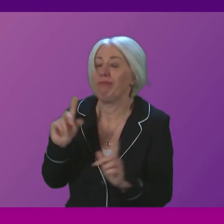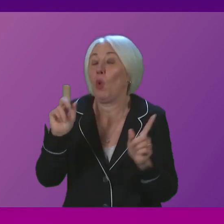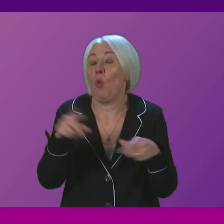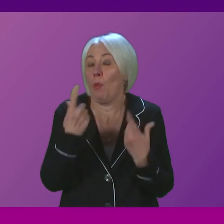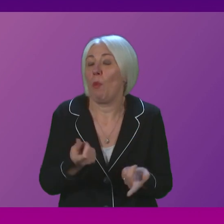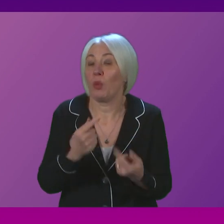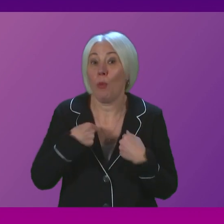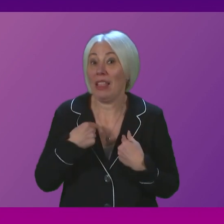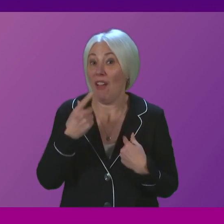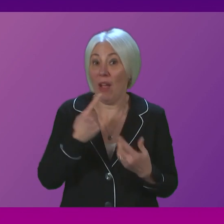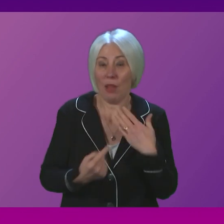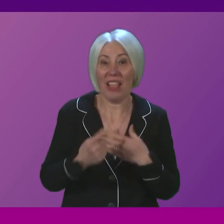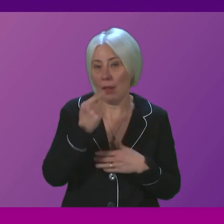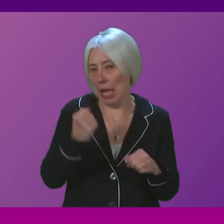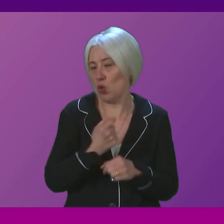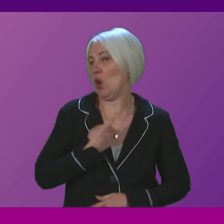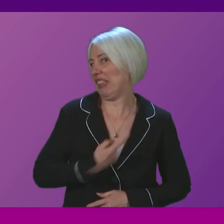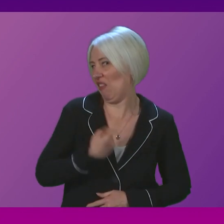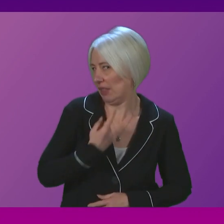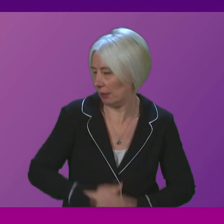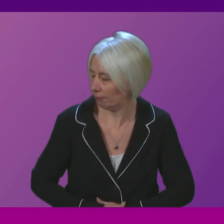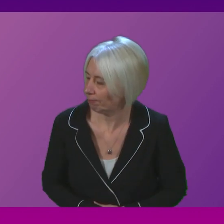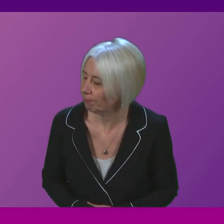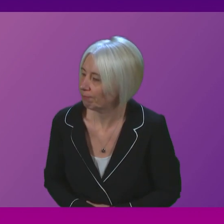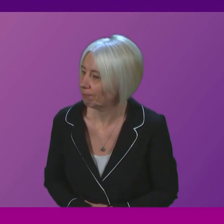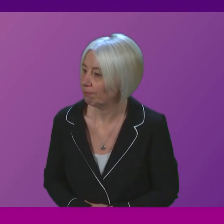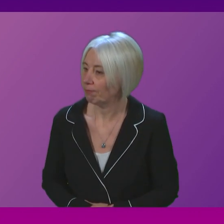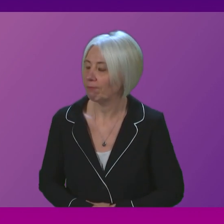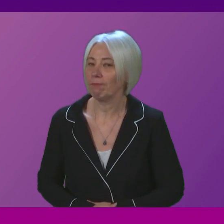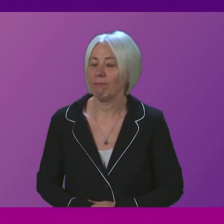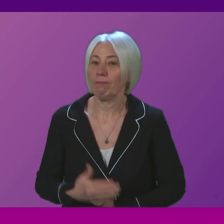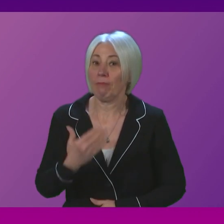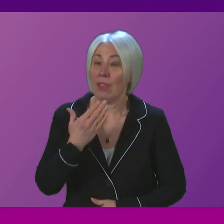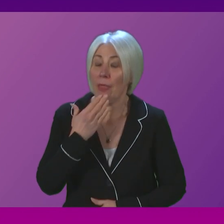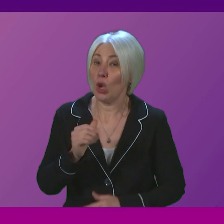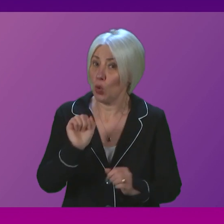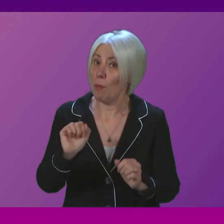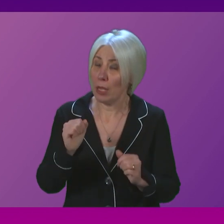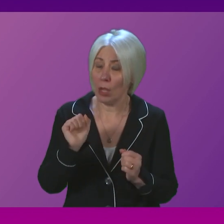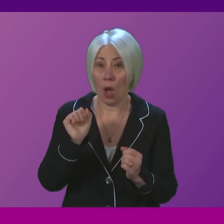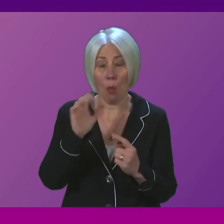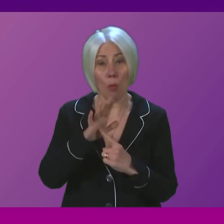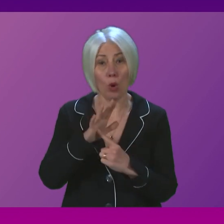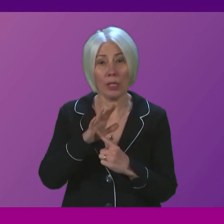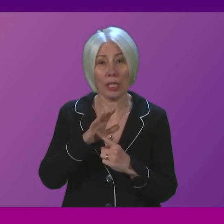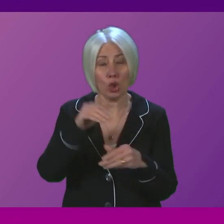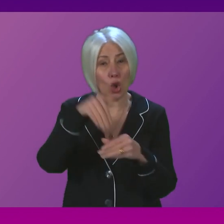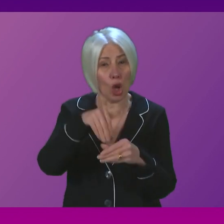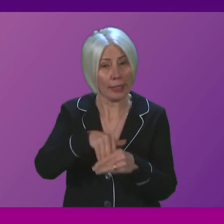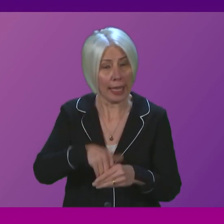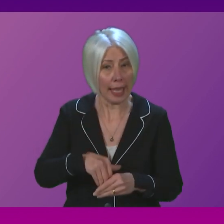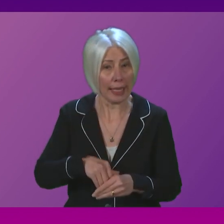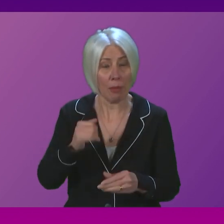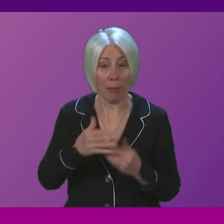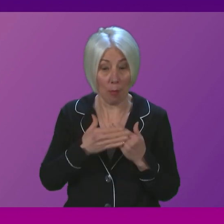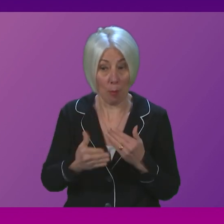hand Monica Lennon I thank the first minister she has set out some important context but hopefully she agrees there's more that